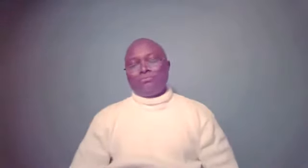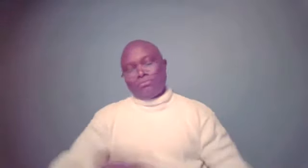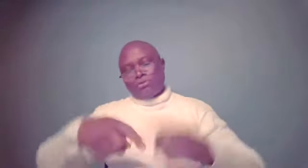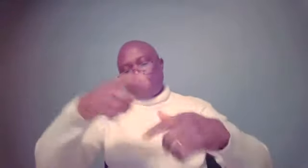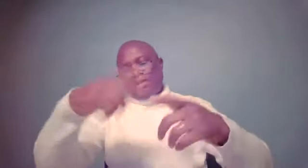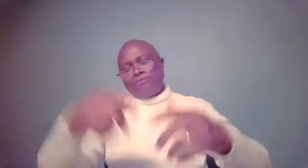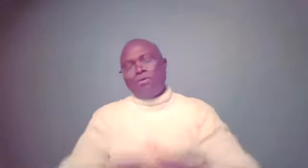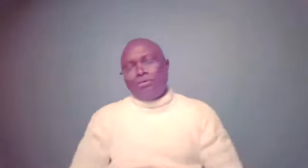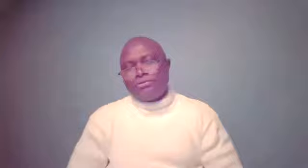Fast forward.